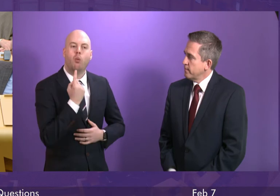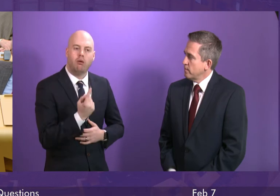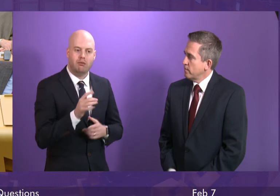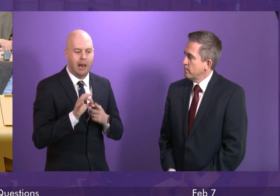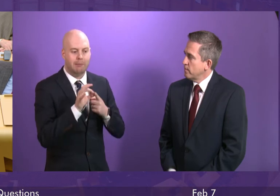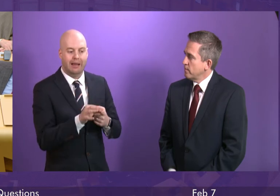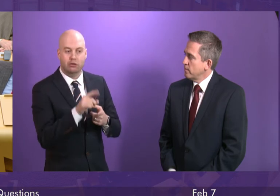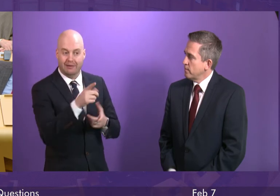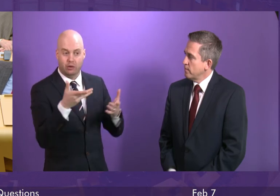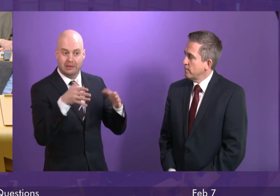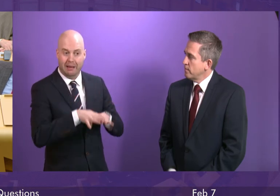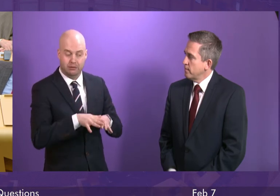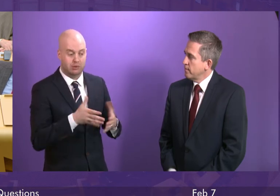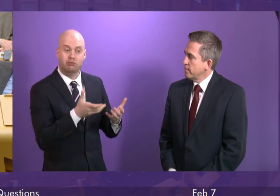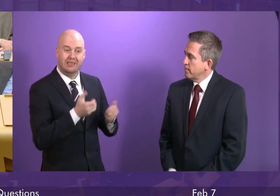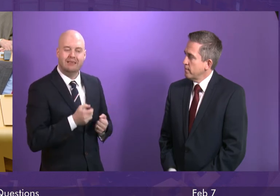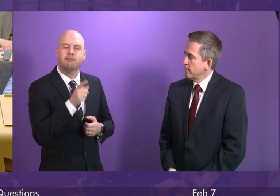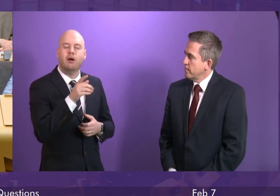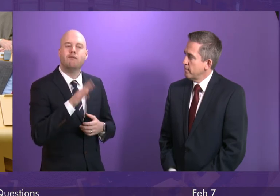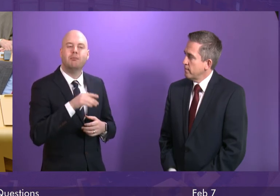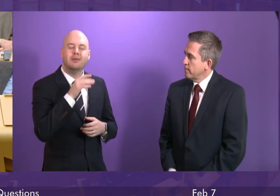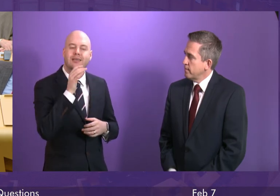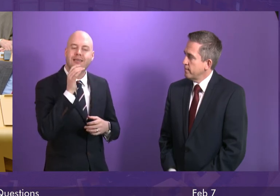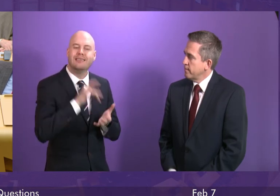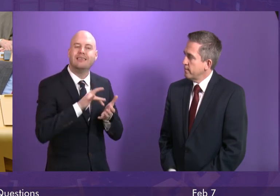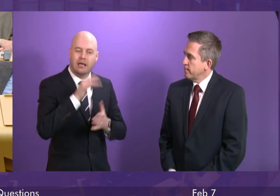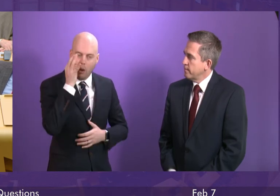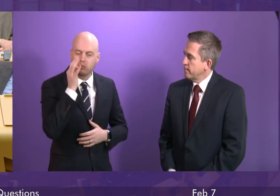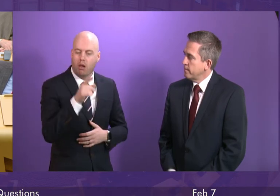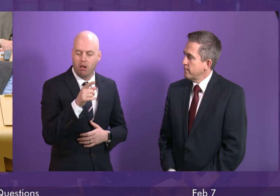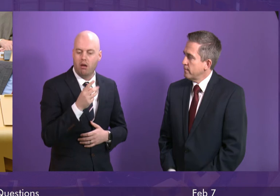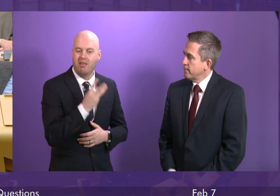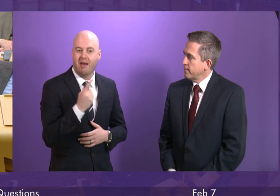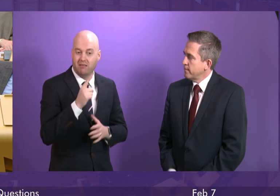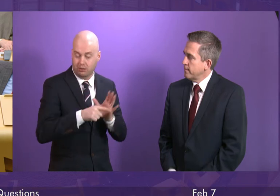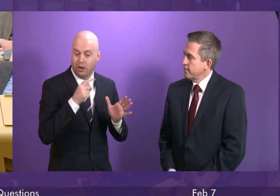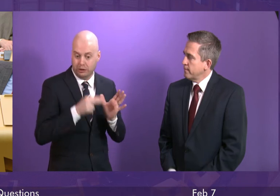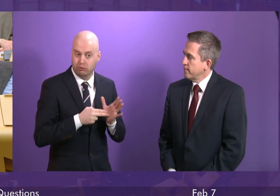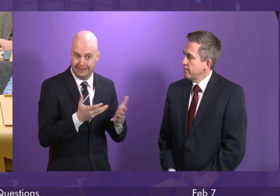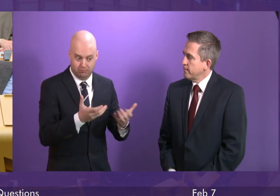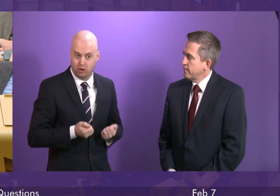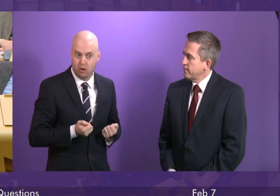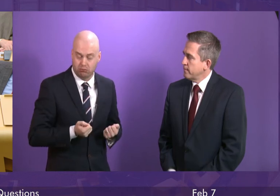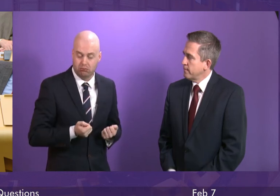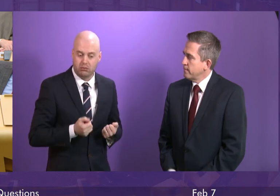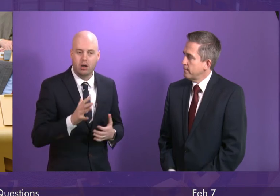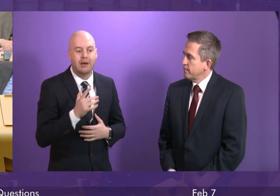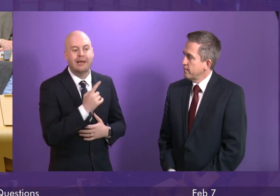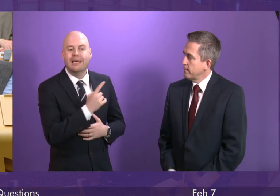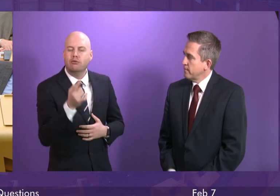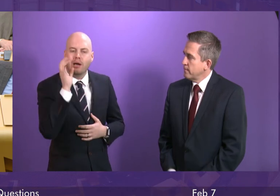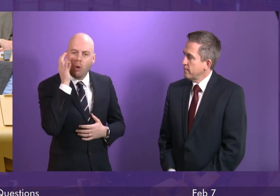venue was lodged with the City Council in Glasgow on 31 January. Obviously, each council must exercise their